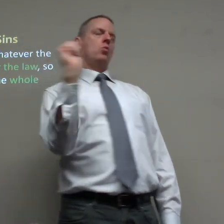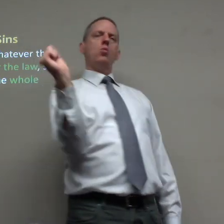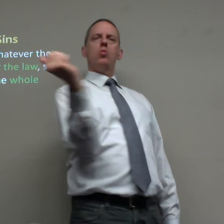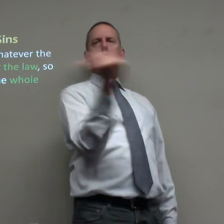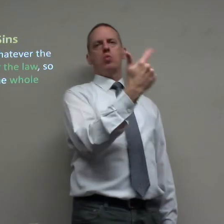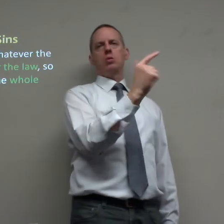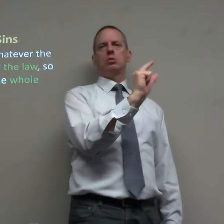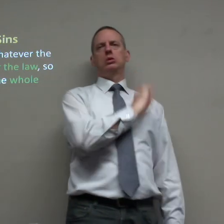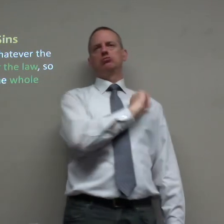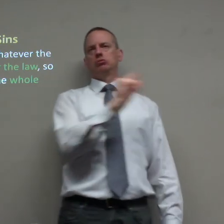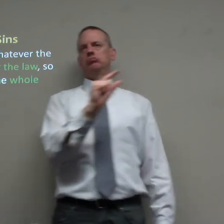We all have guilt.